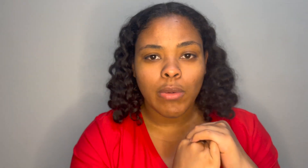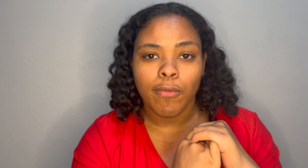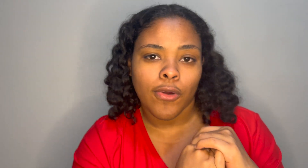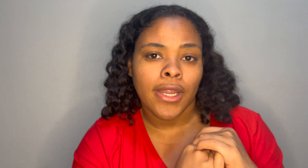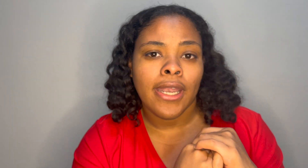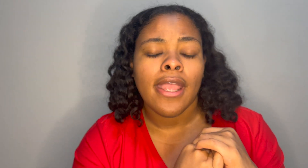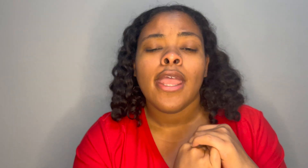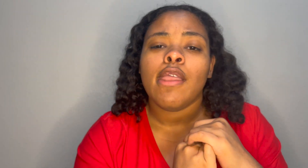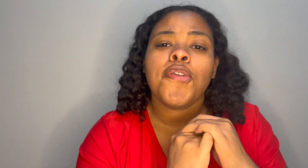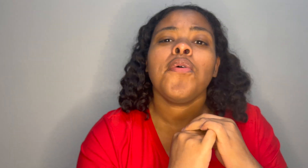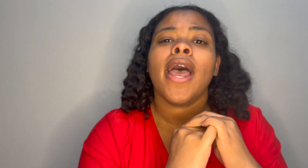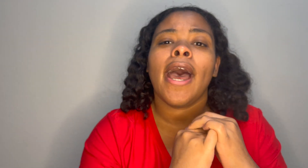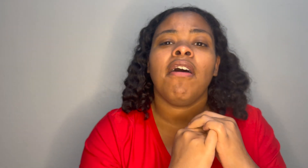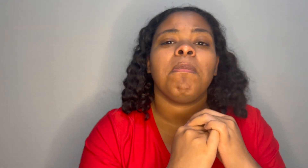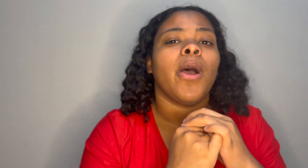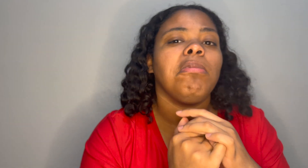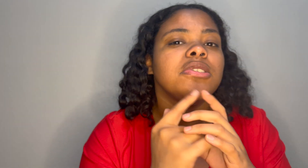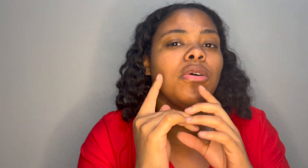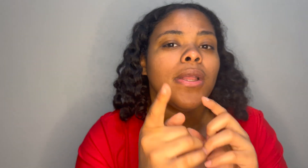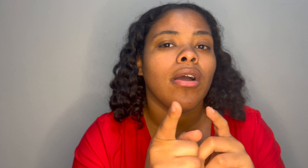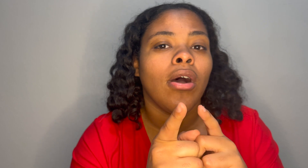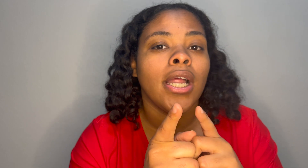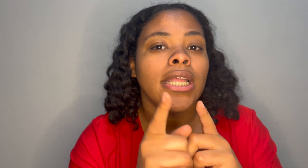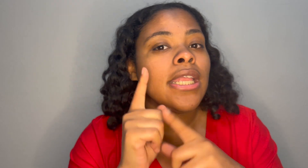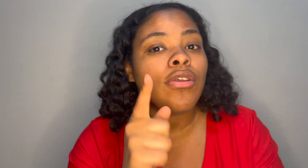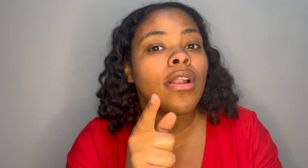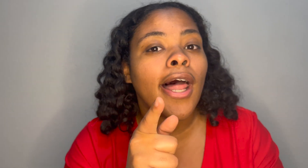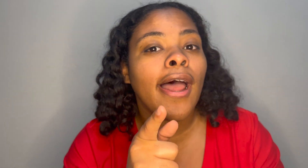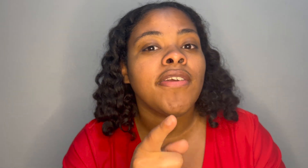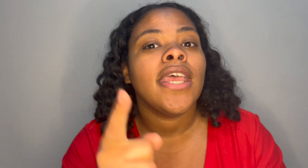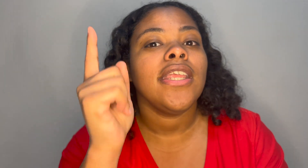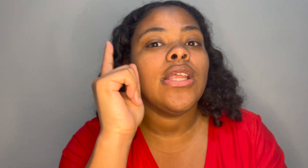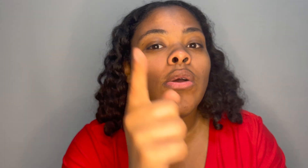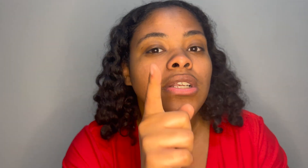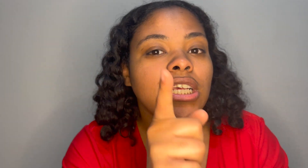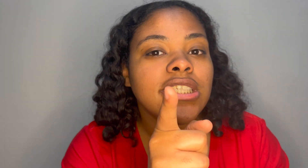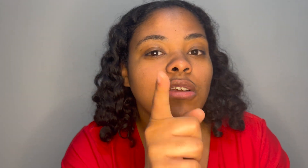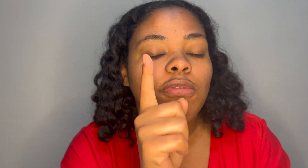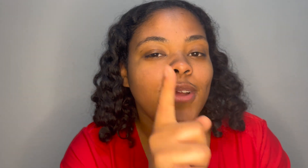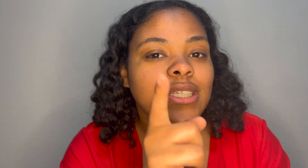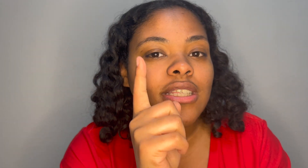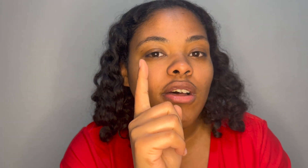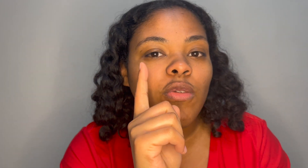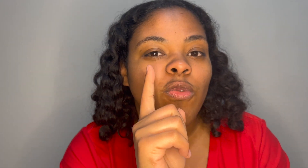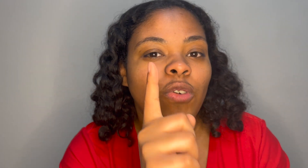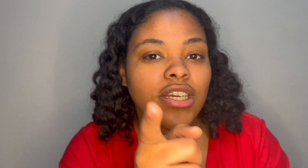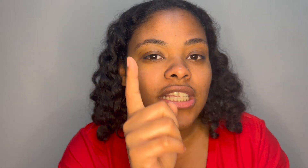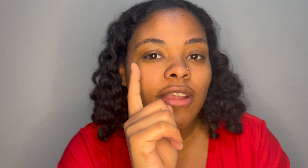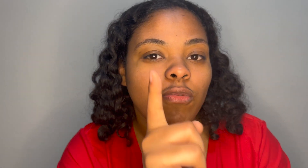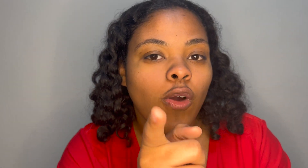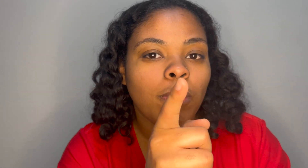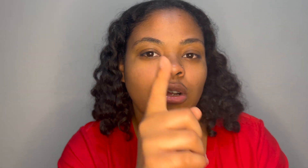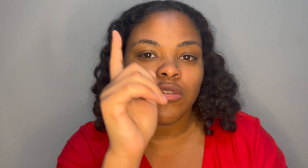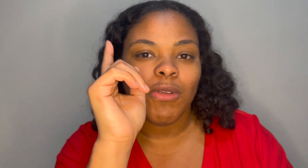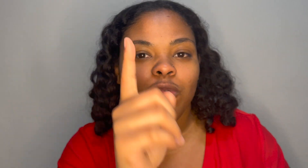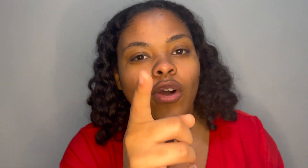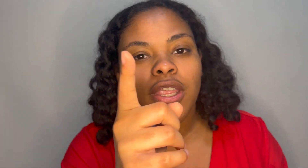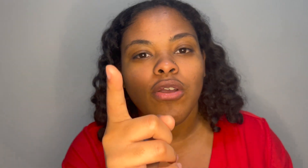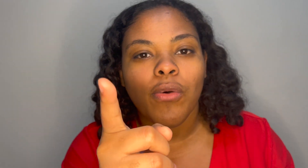important if you have problems going on in your life you need to fix those first and foremost before you go